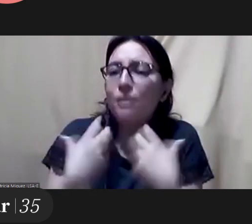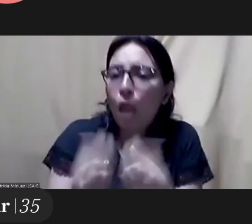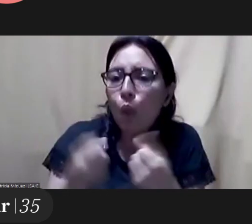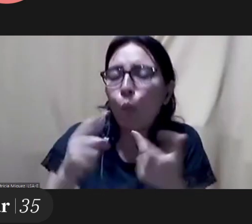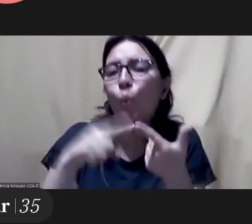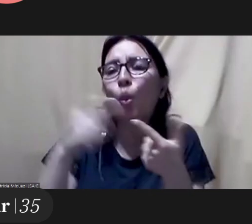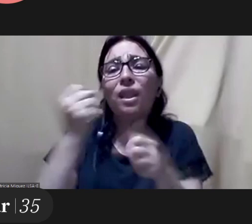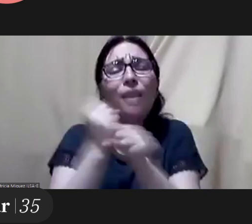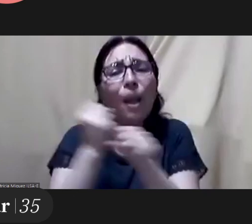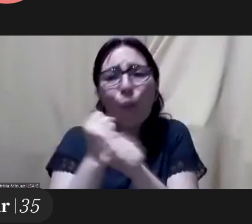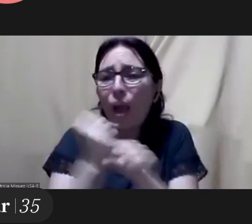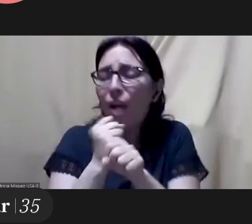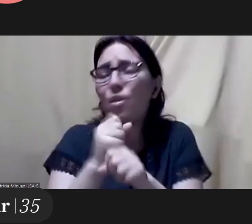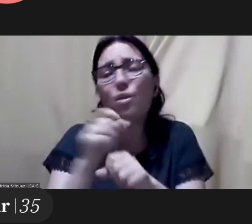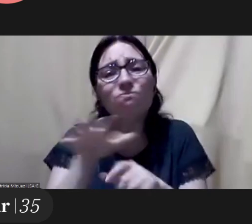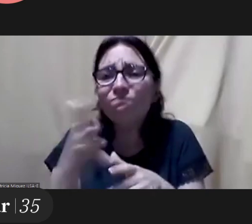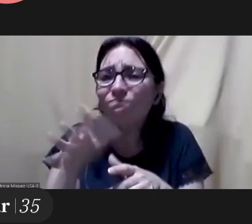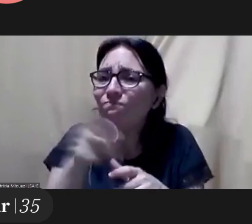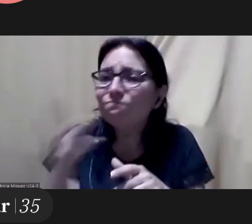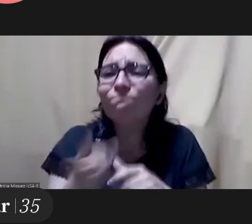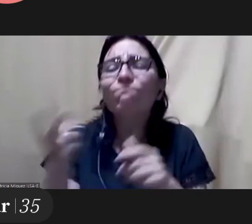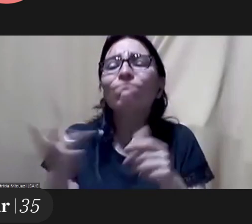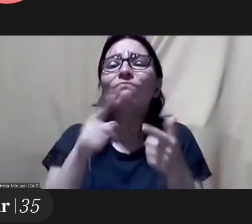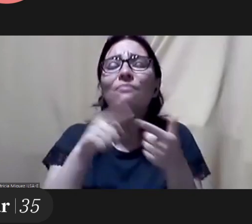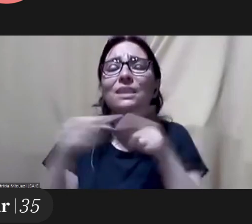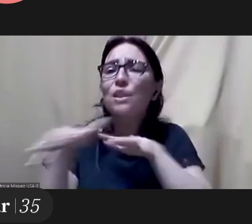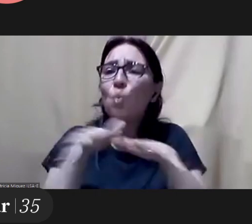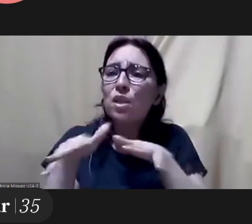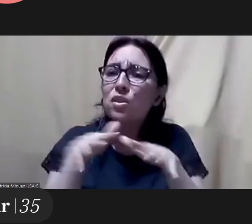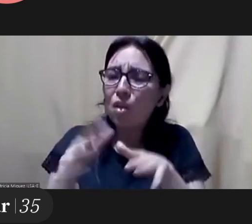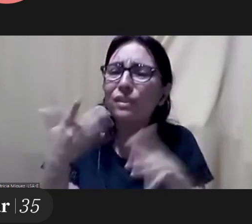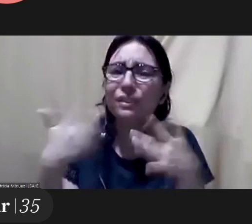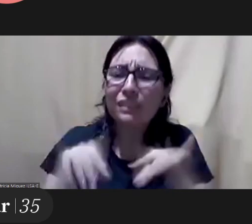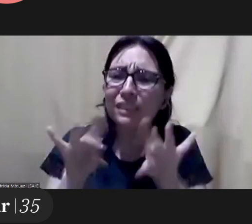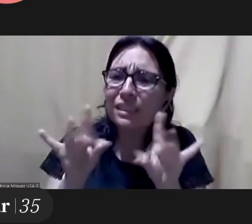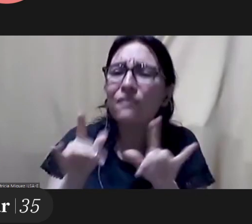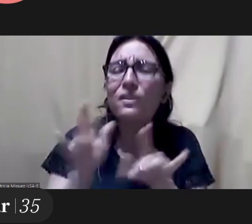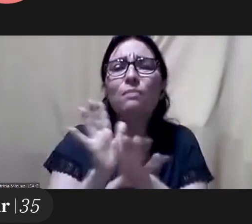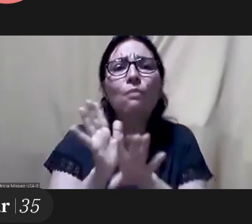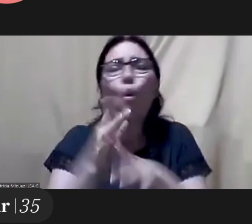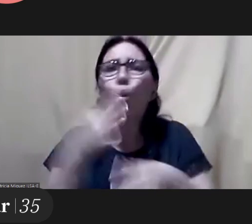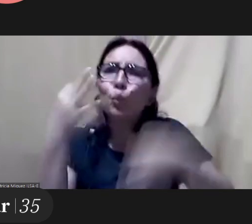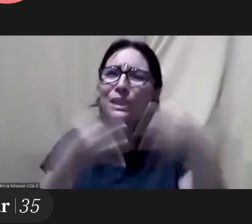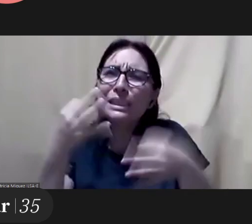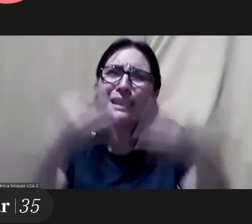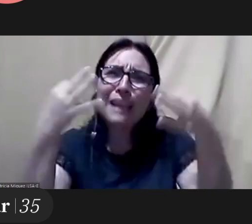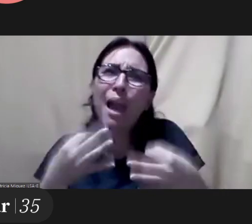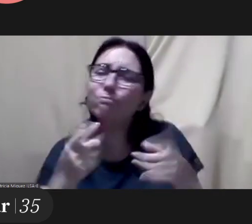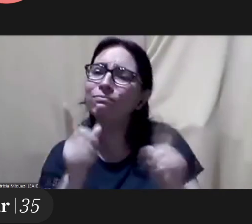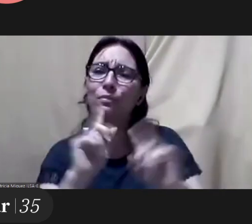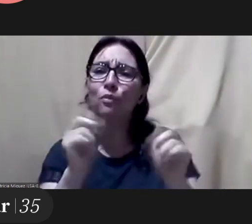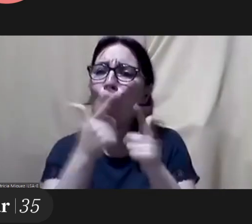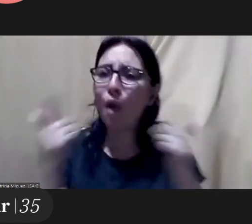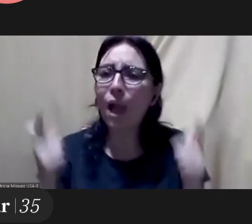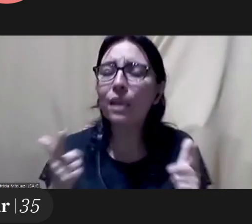precarious working conditions, the hostile setting